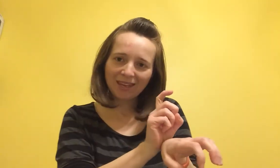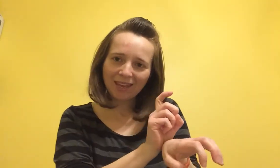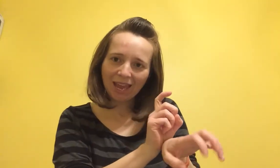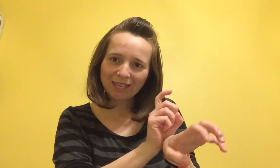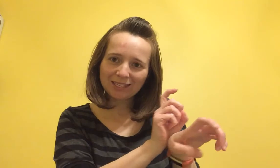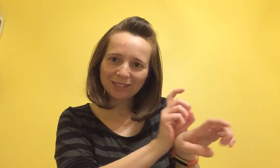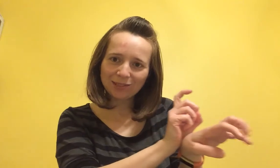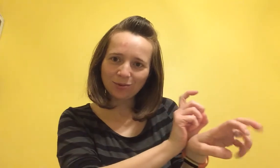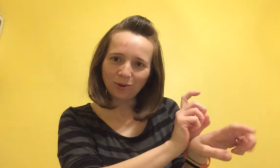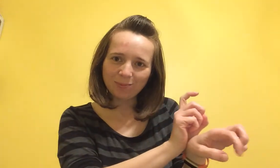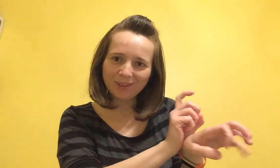scorpion